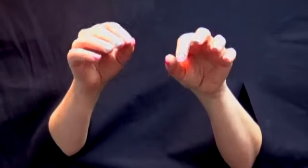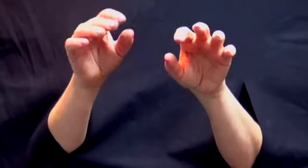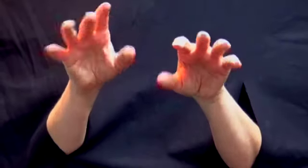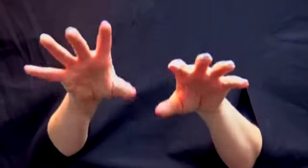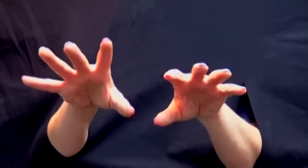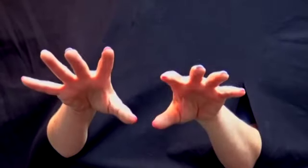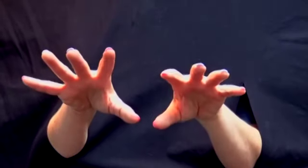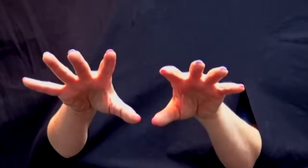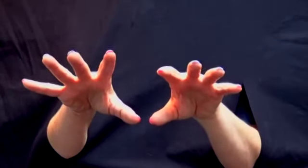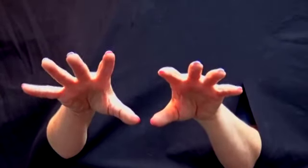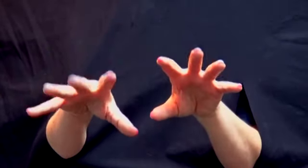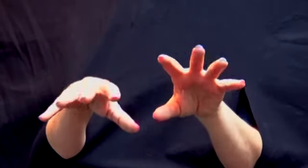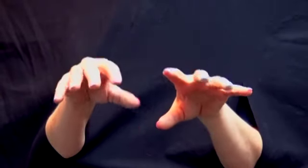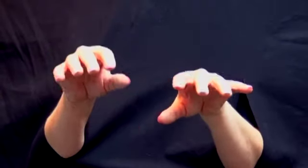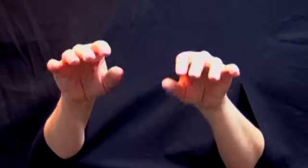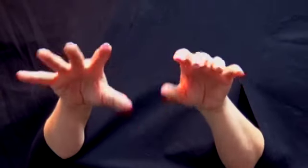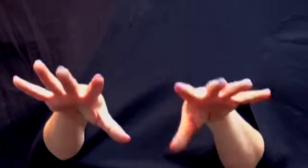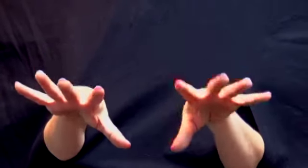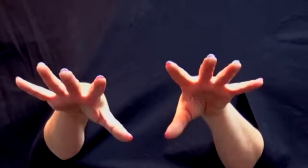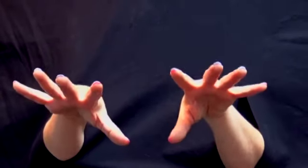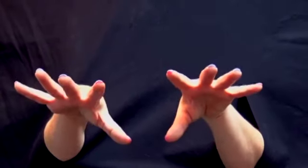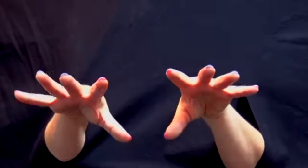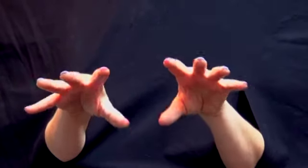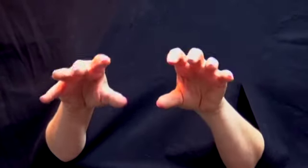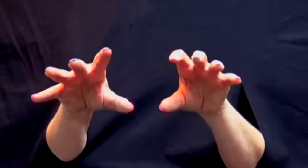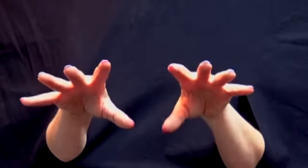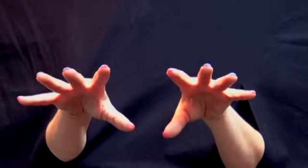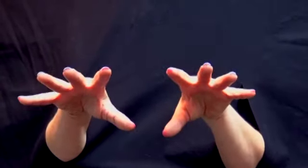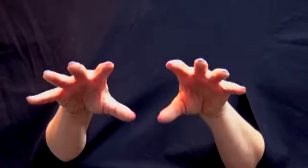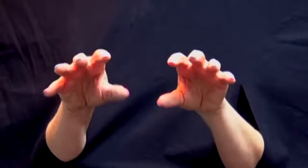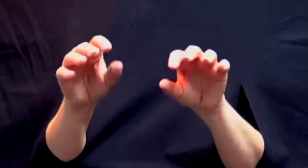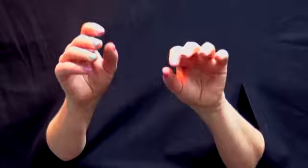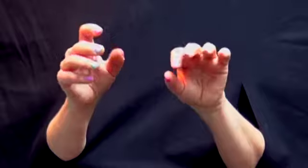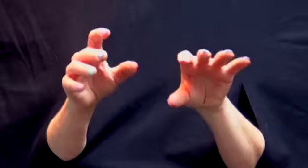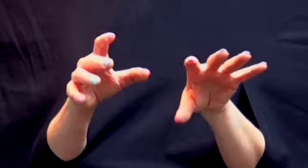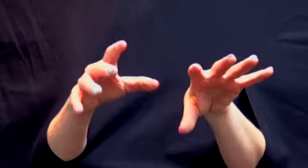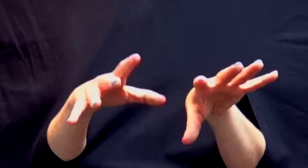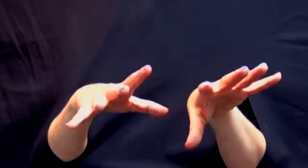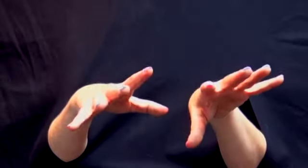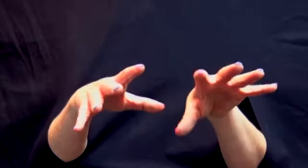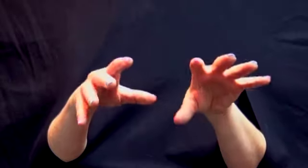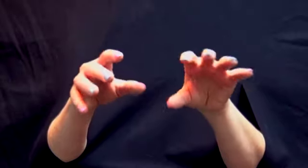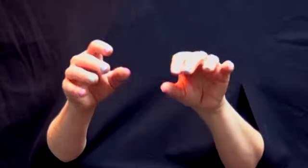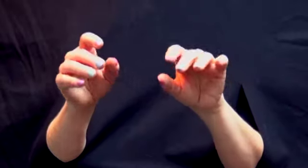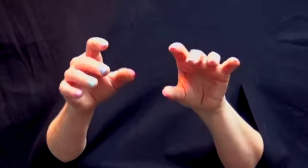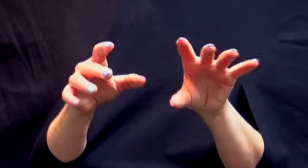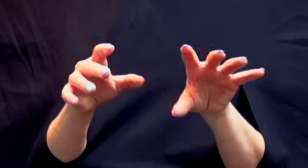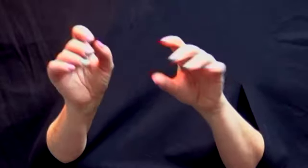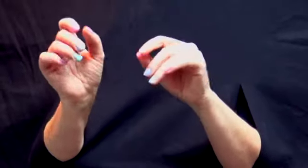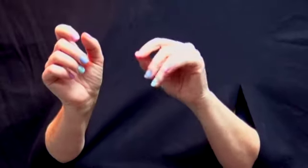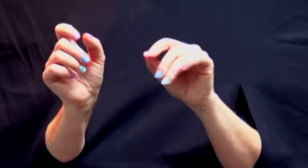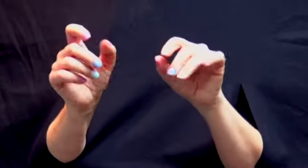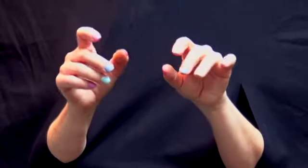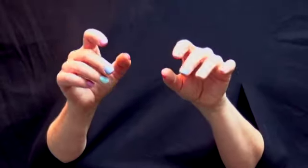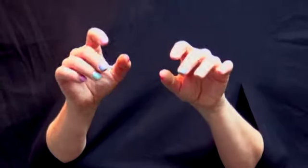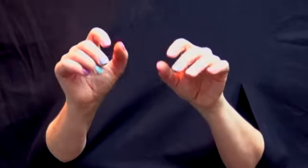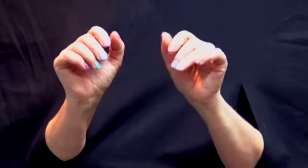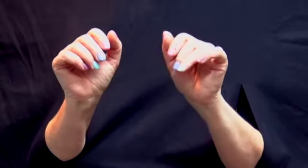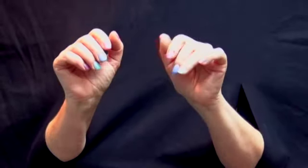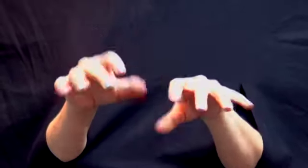When you're working with someone, you want the touch to be, I call it more like seaweed. So, it's